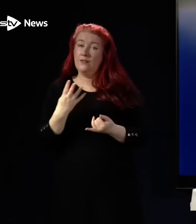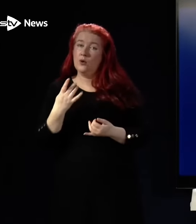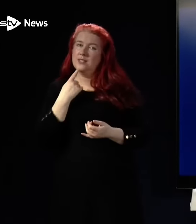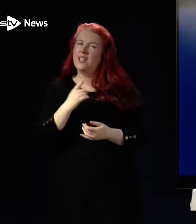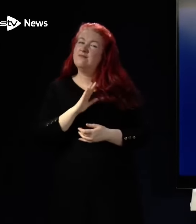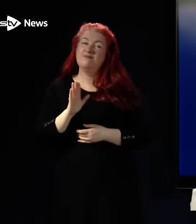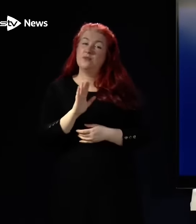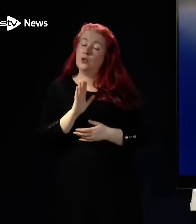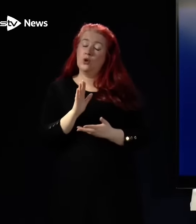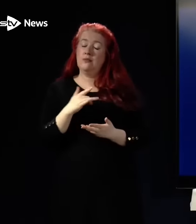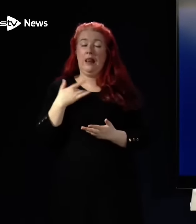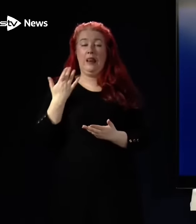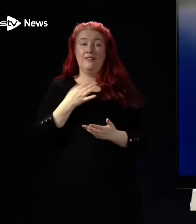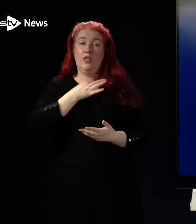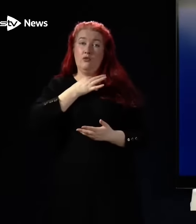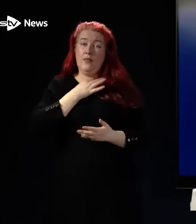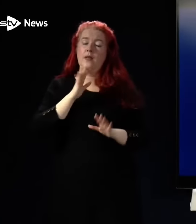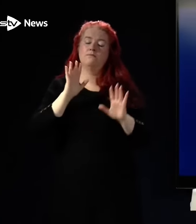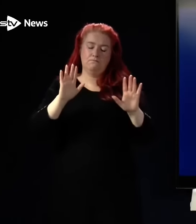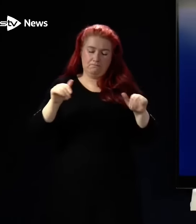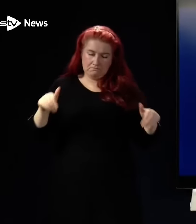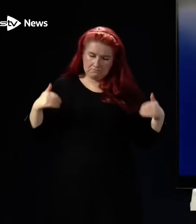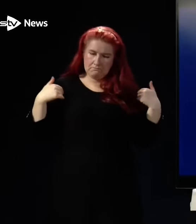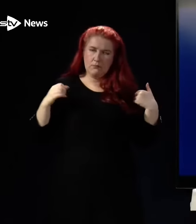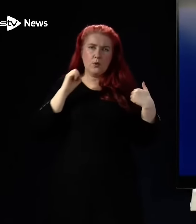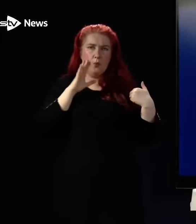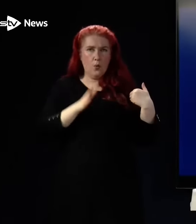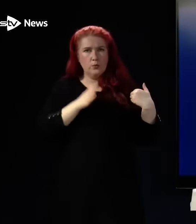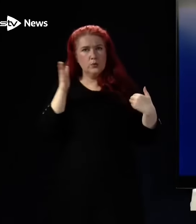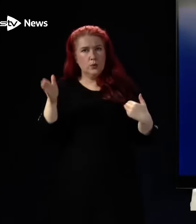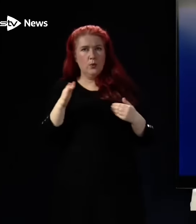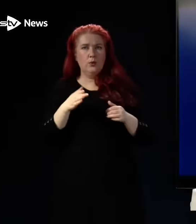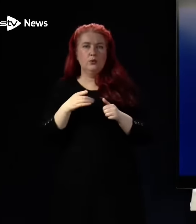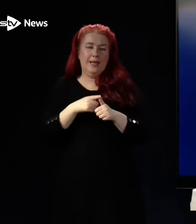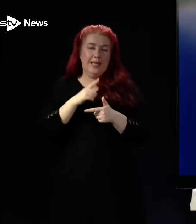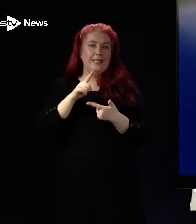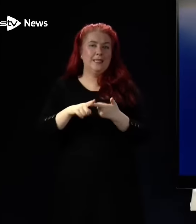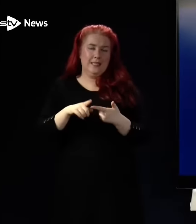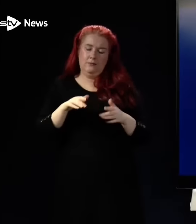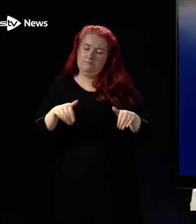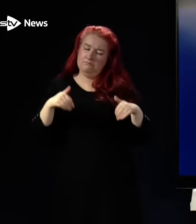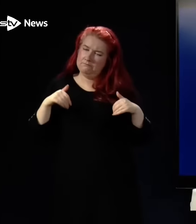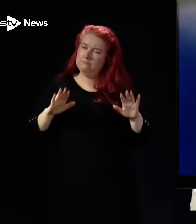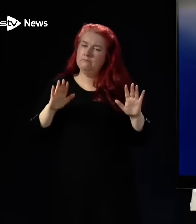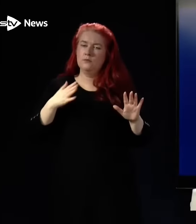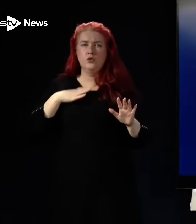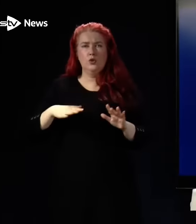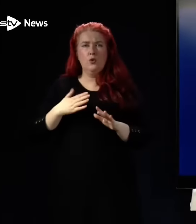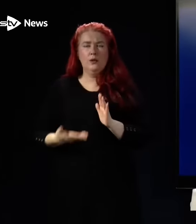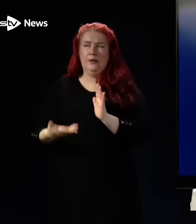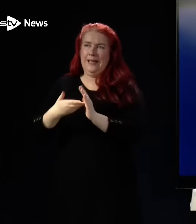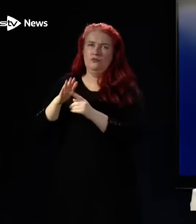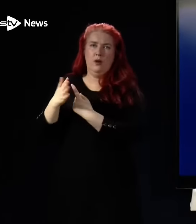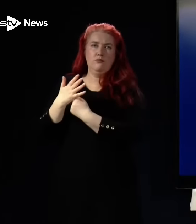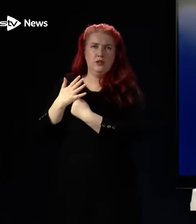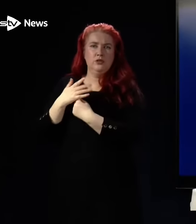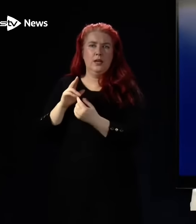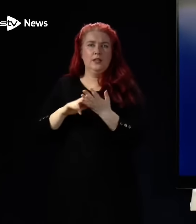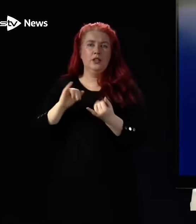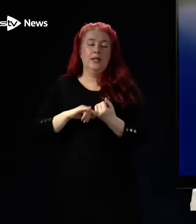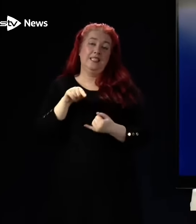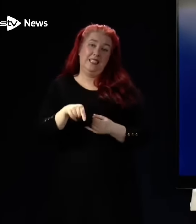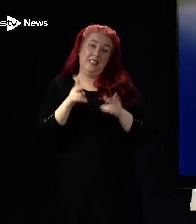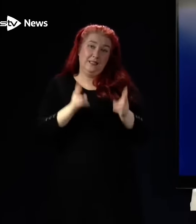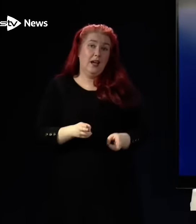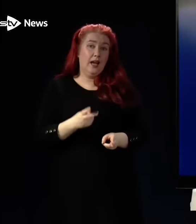situation. And they listened to that public health advice not to turn up at accident and emergency and put that additional pressure on that you're talking about. And he died